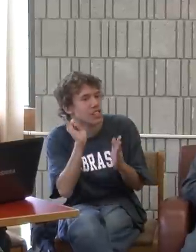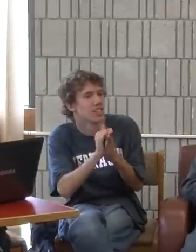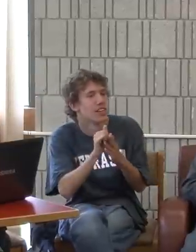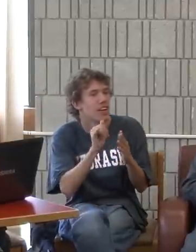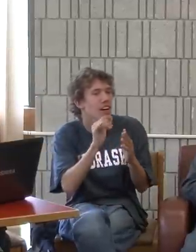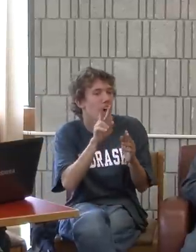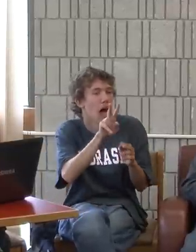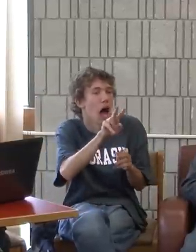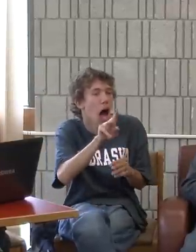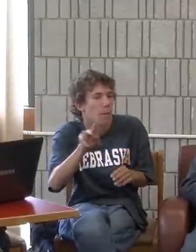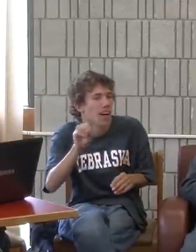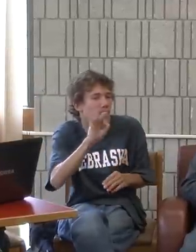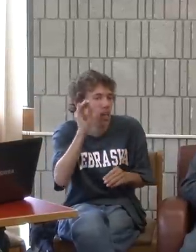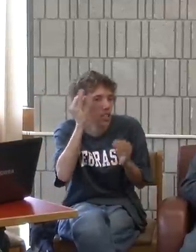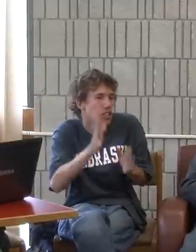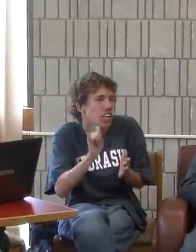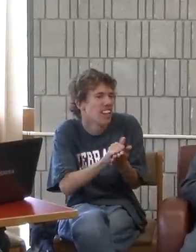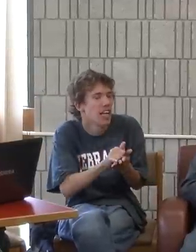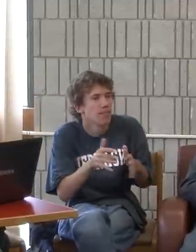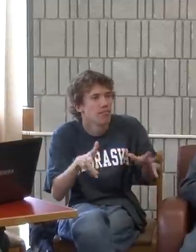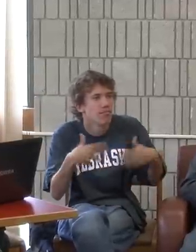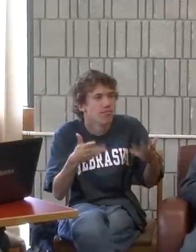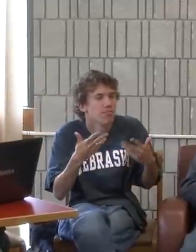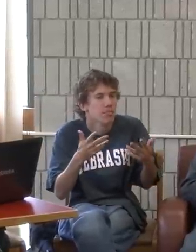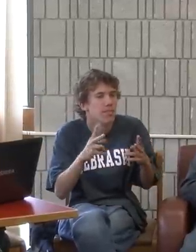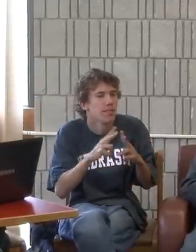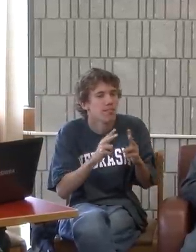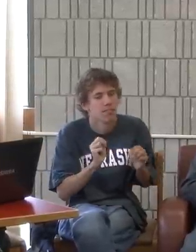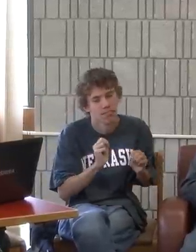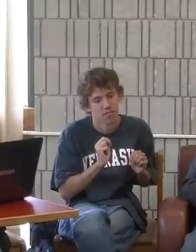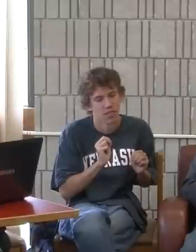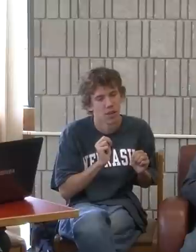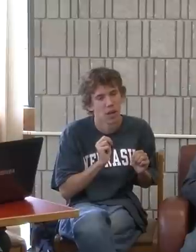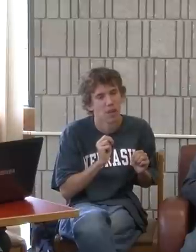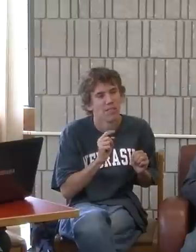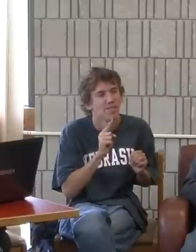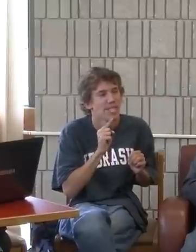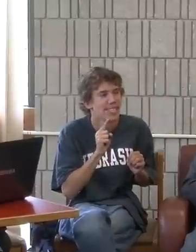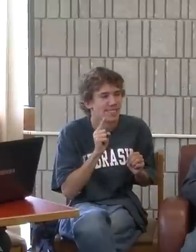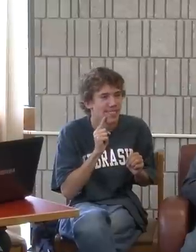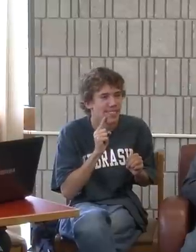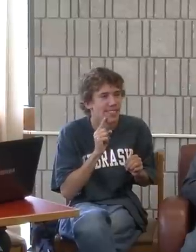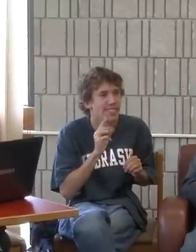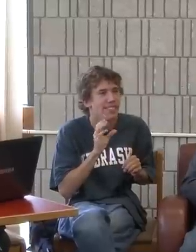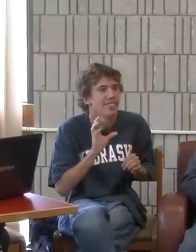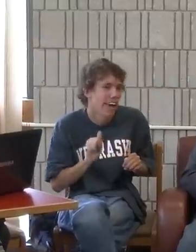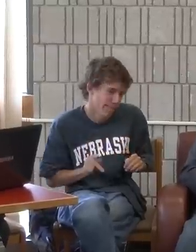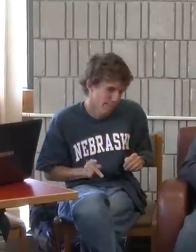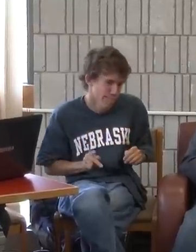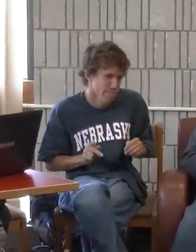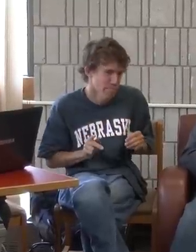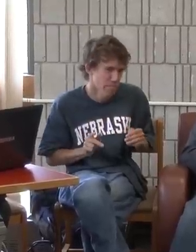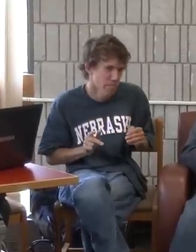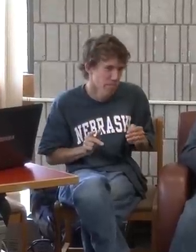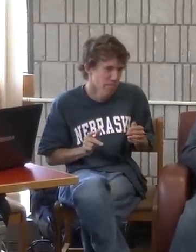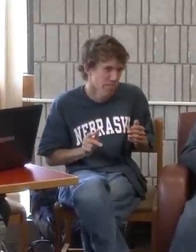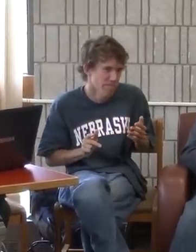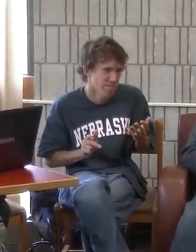Well, I did experience something with a particular teacher where the teacher was a bit standoffish. Oh, you're